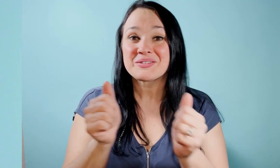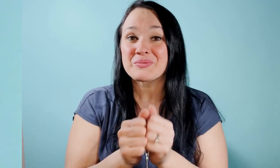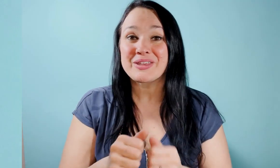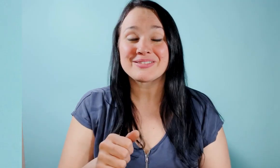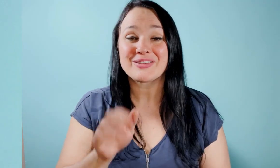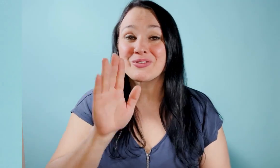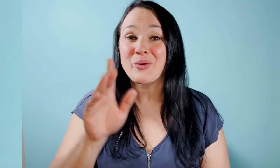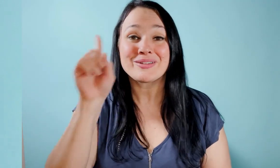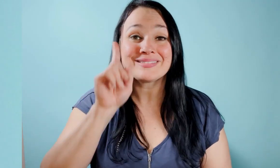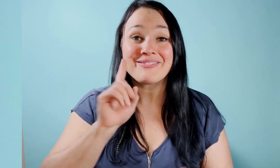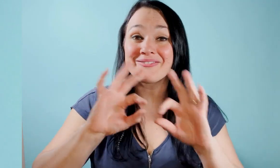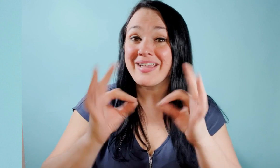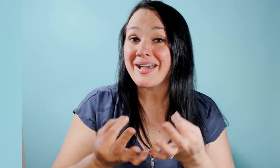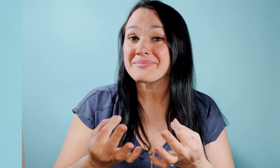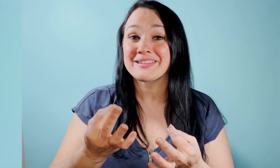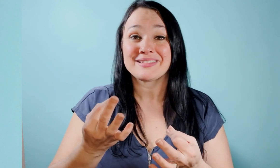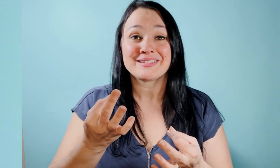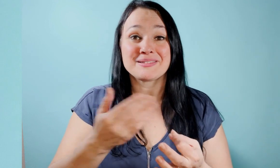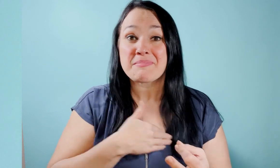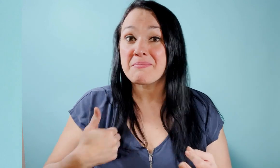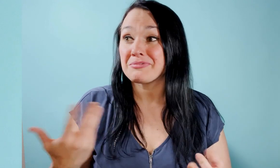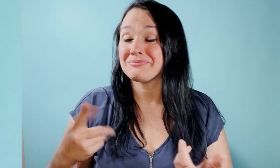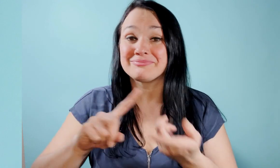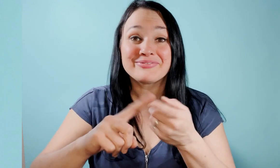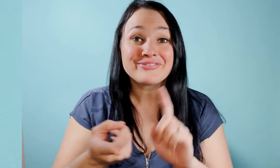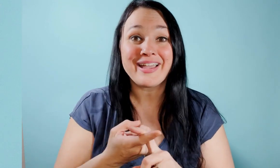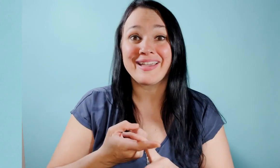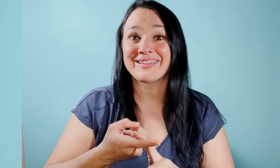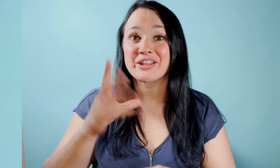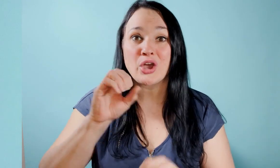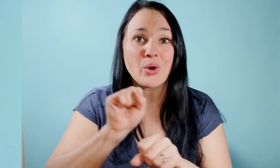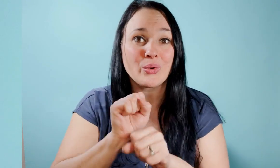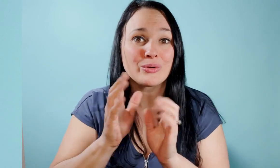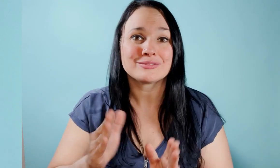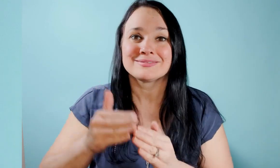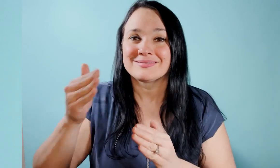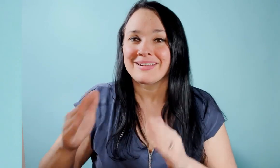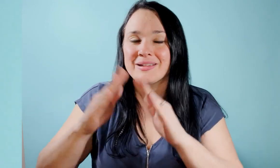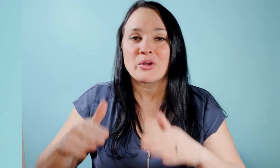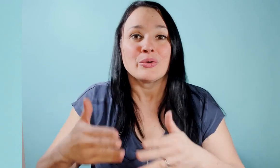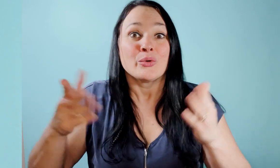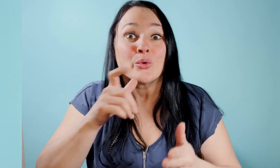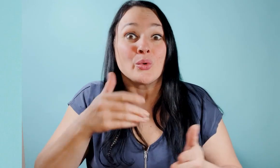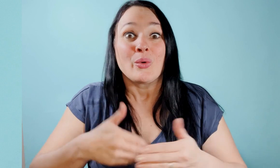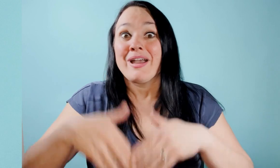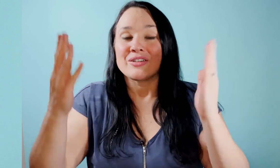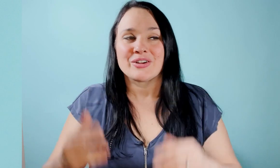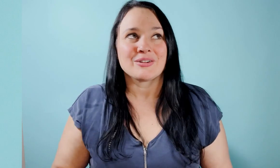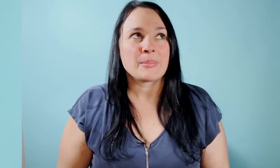world and sign with your deaf family member or friends or maybe a co-worker or a neighbor whoever